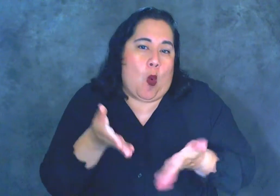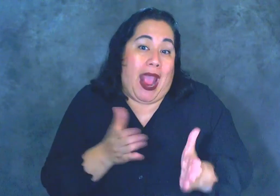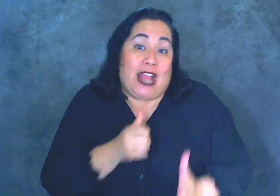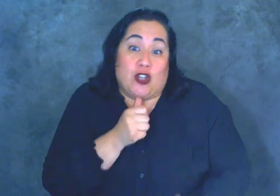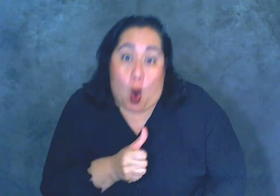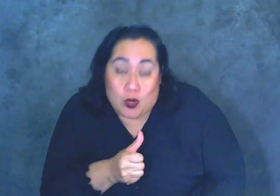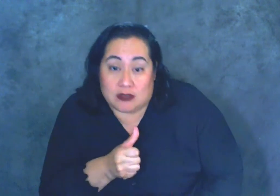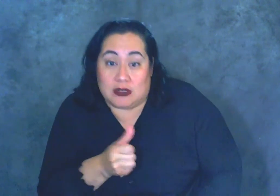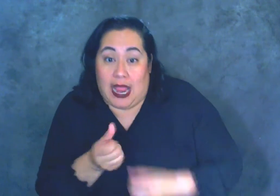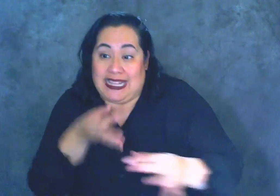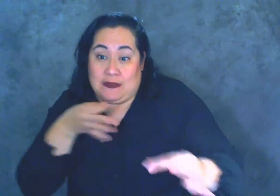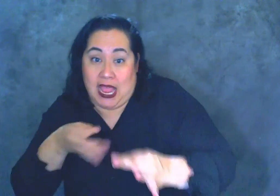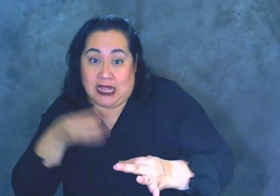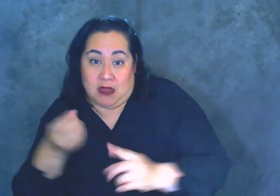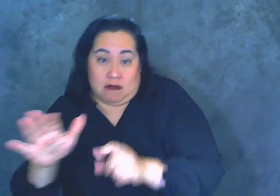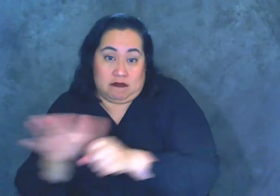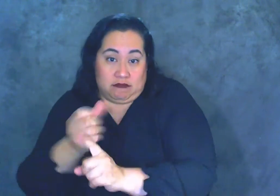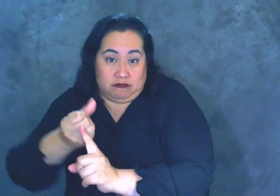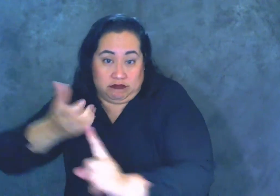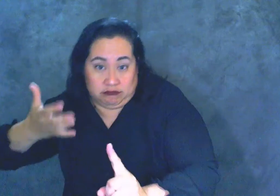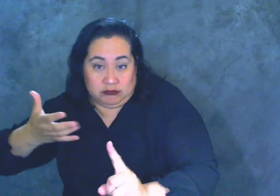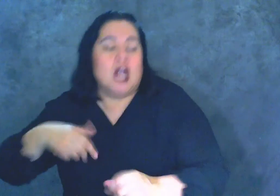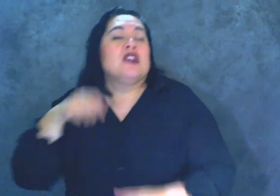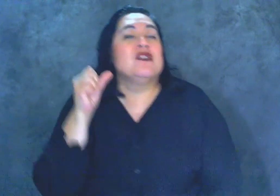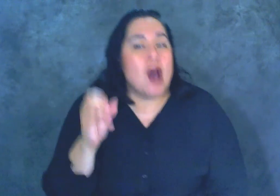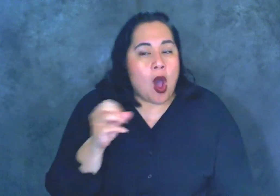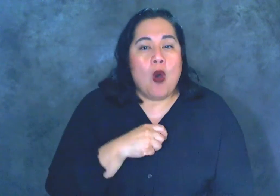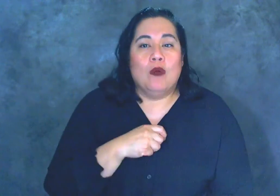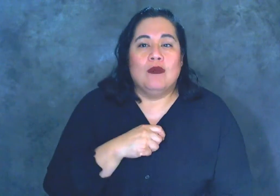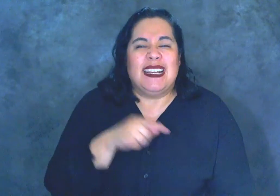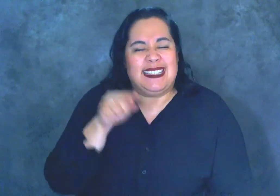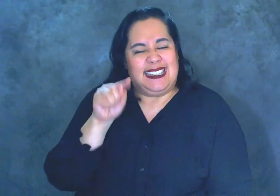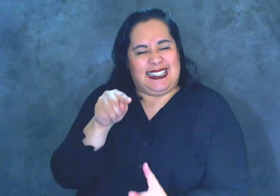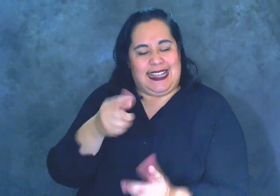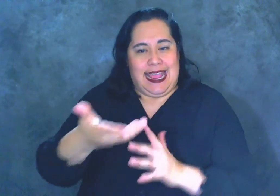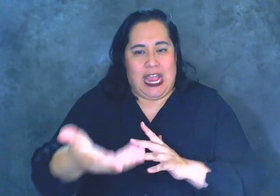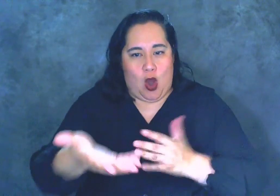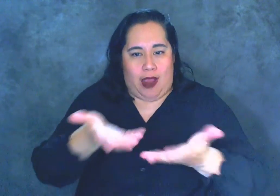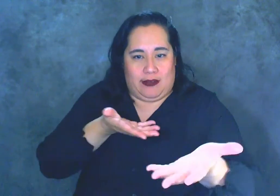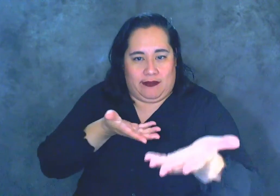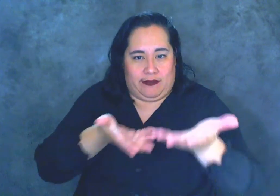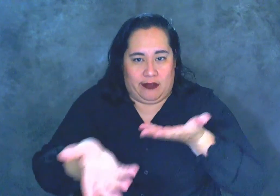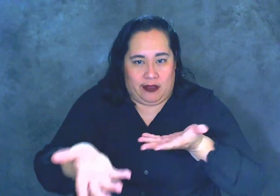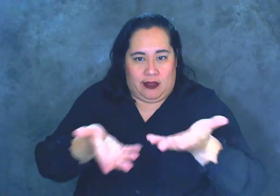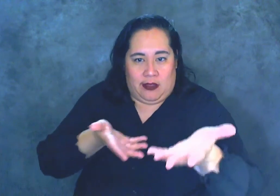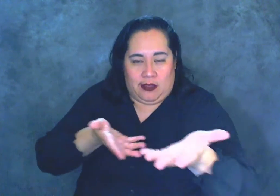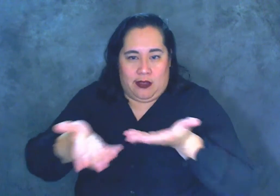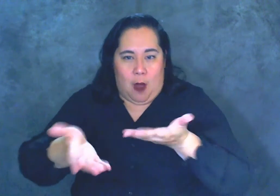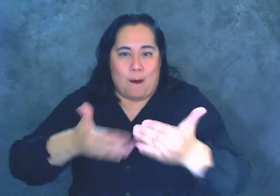explain something. And so it's this interactive process that we're all involved in. Because